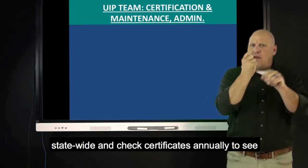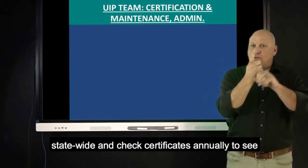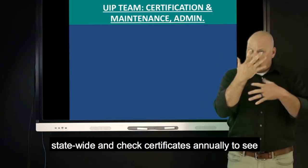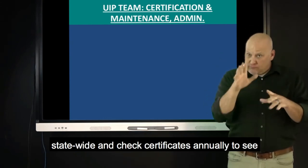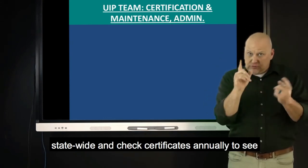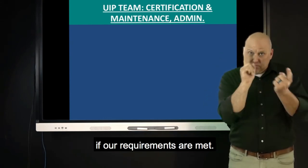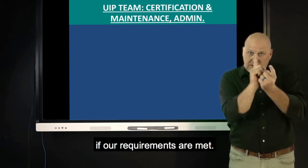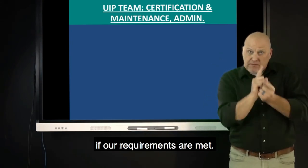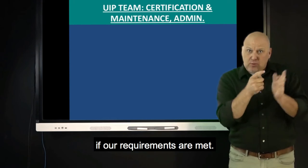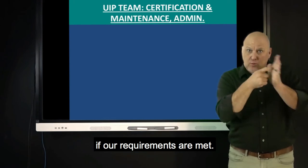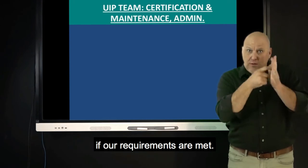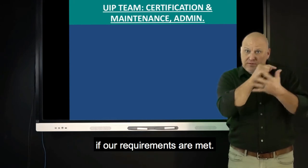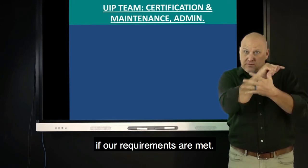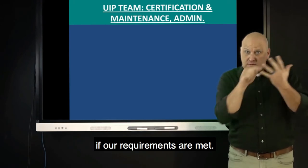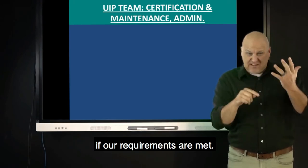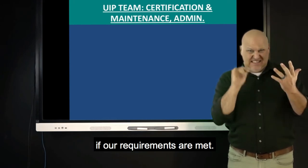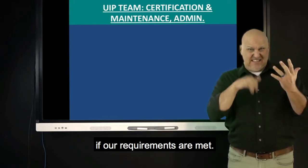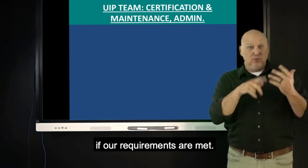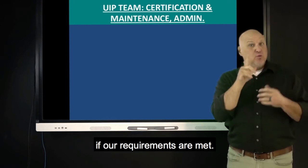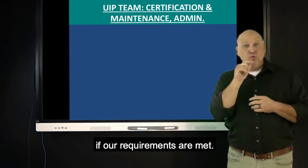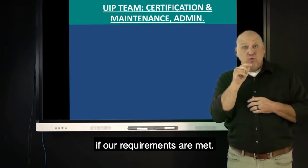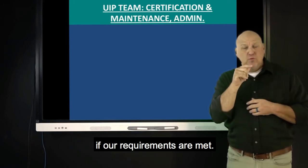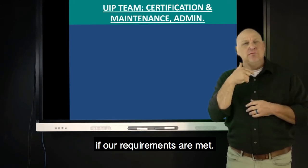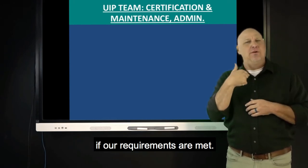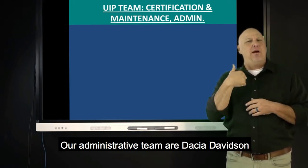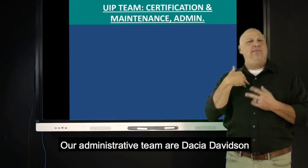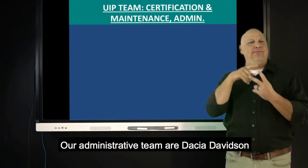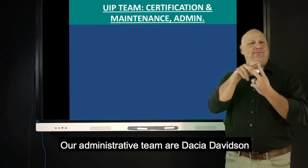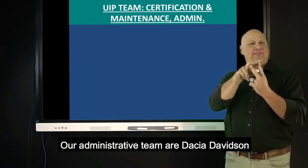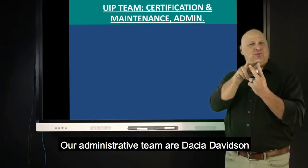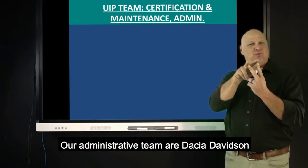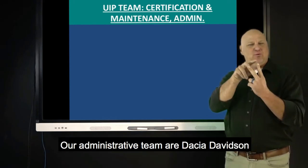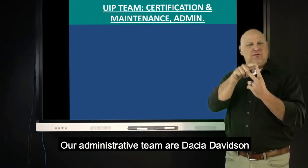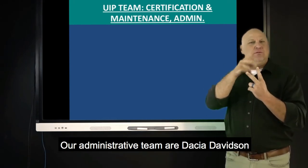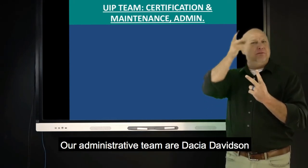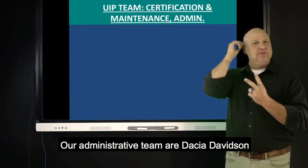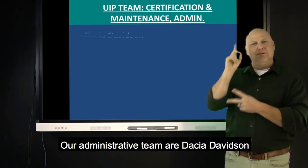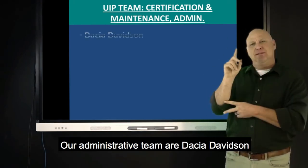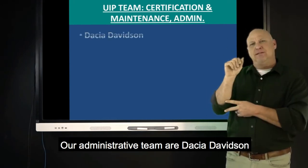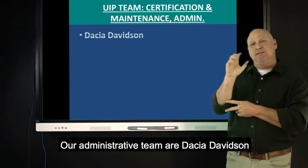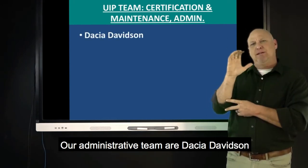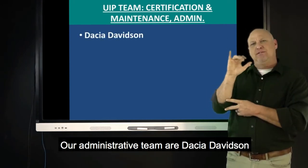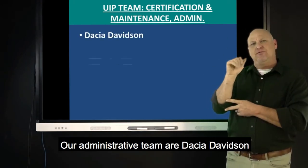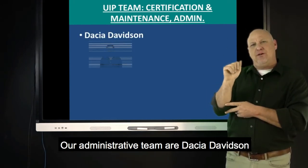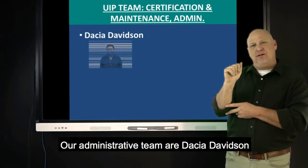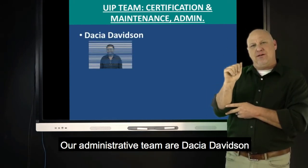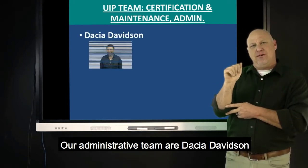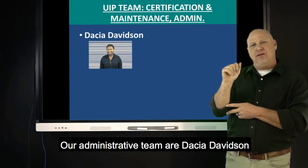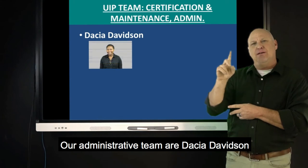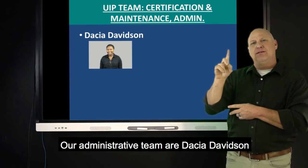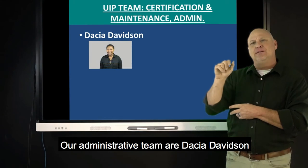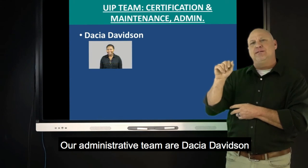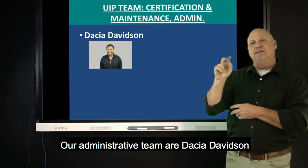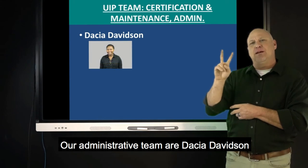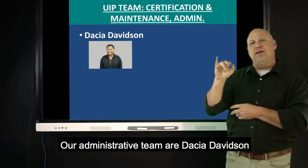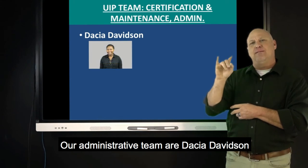and contact people, answer the phones, and also run all of the maintenance and